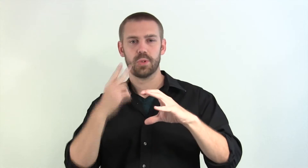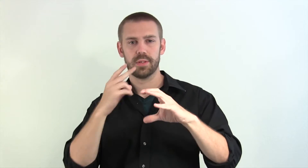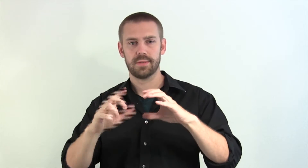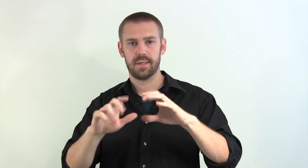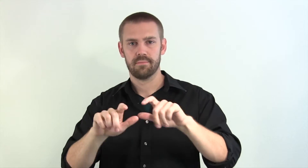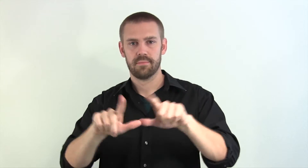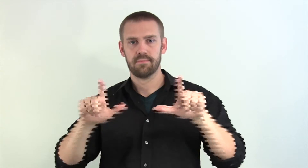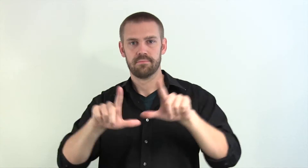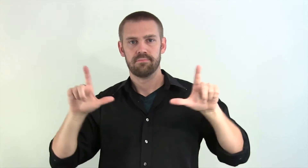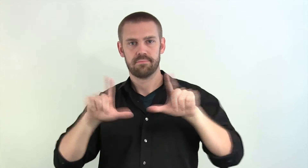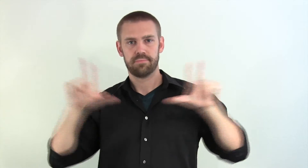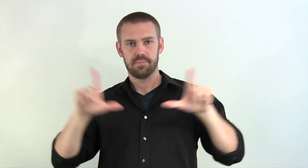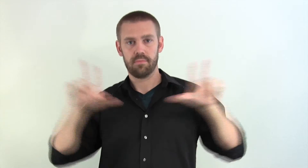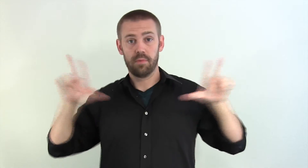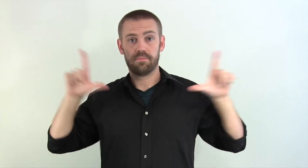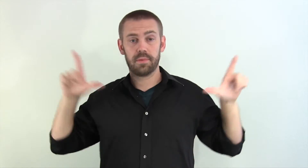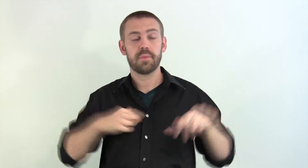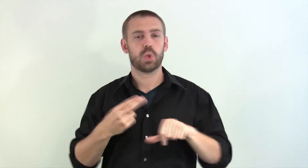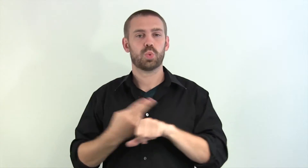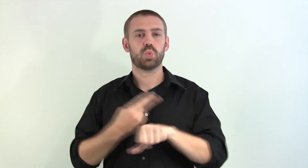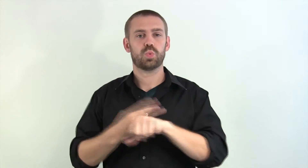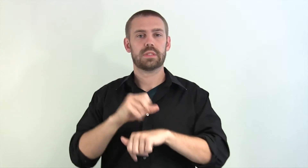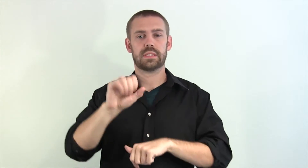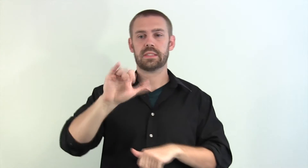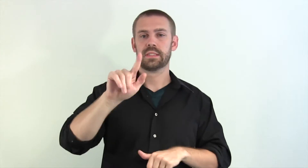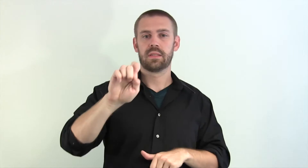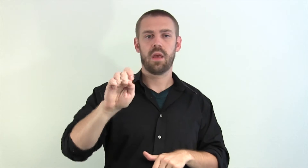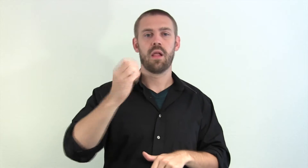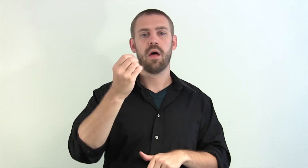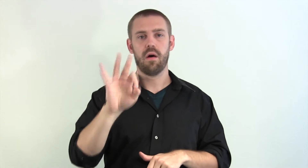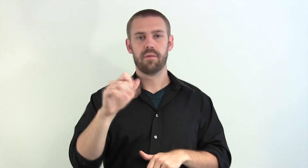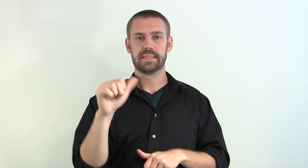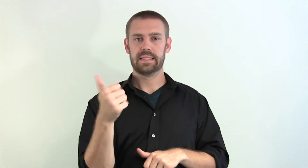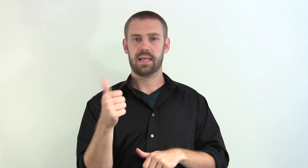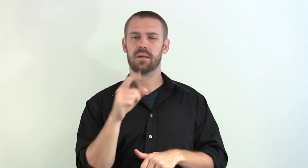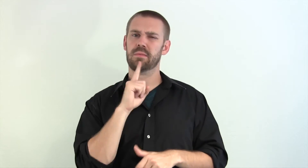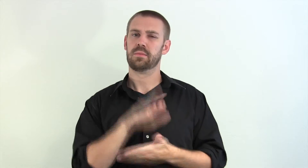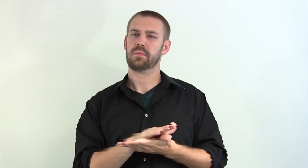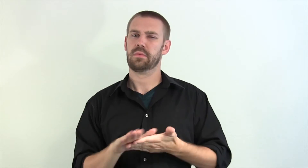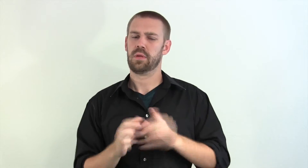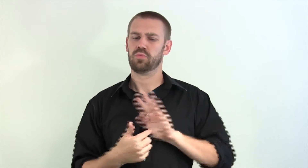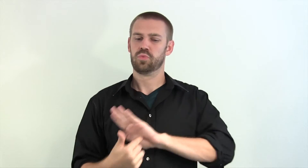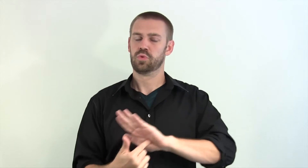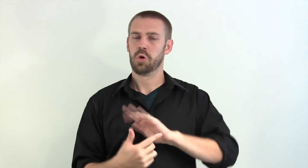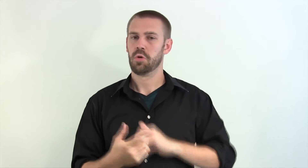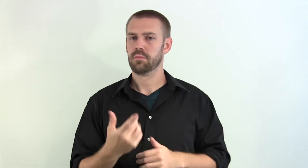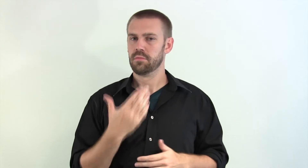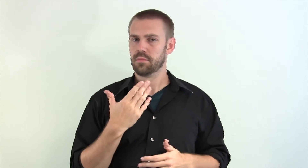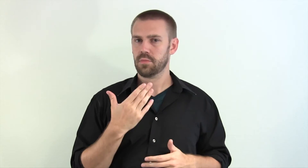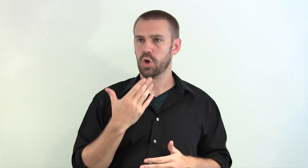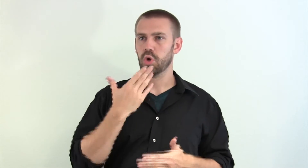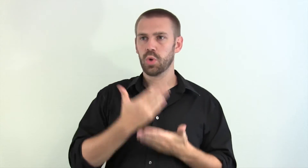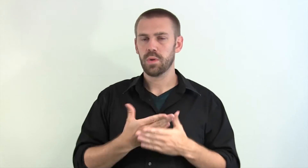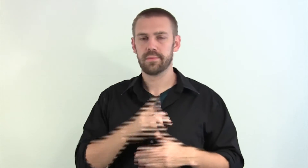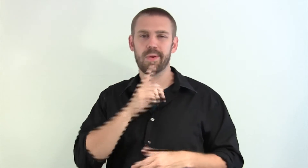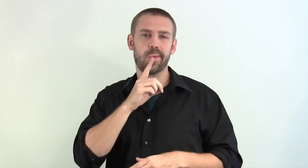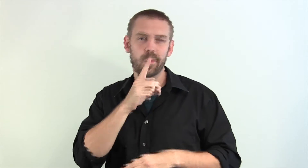zooming in in the scale of things. And it uses a scale of 10, which is a really nice example to show the students a real world